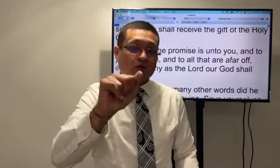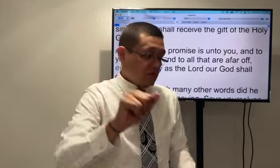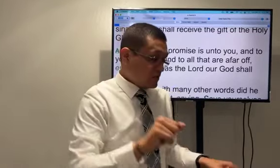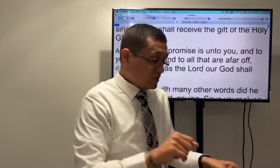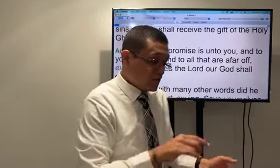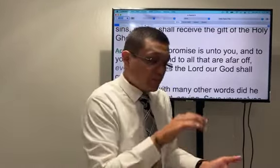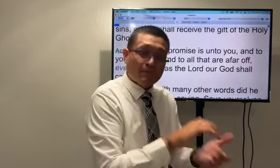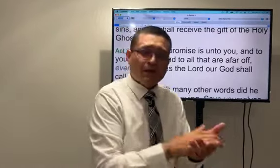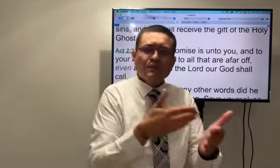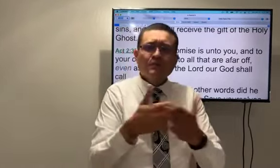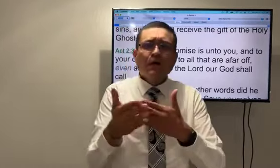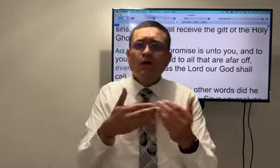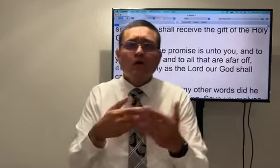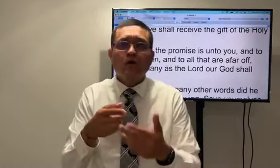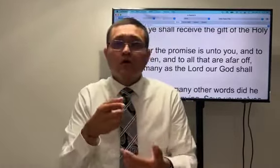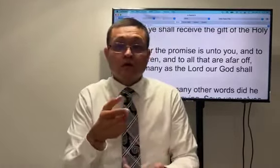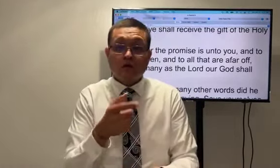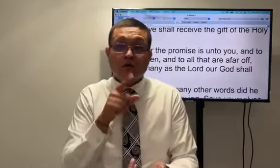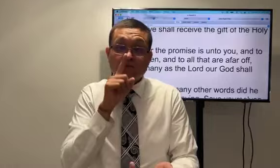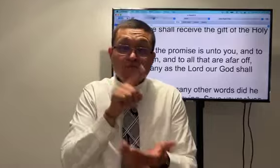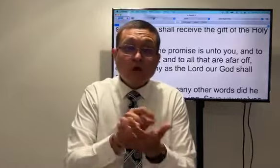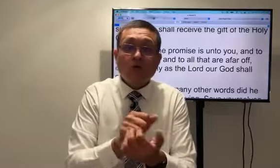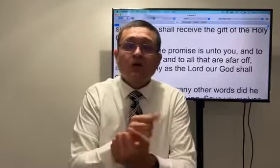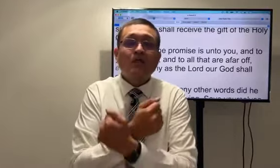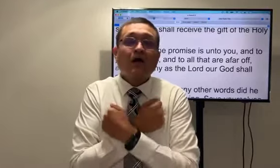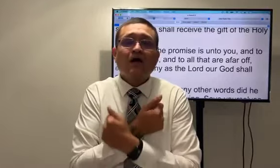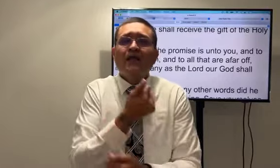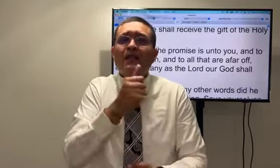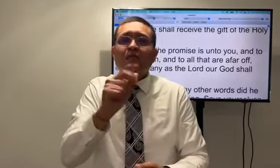or Sumerian it doesn't matter it doesn't matter